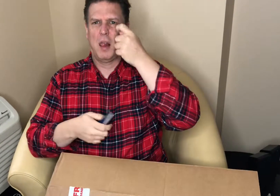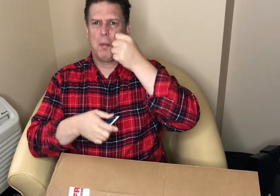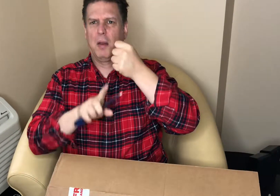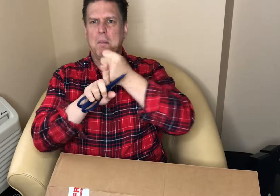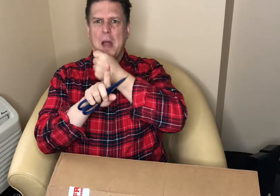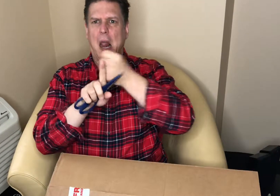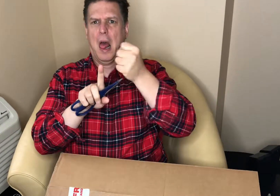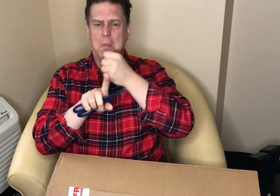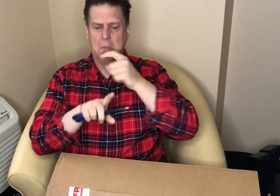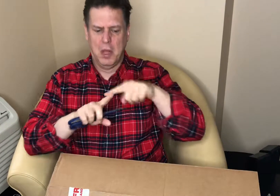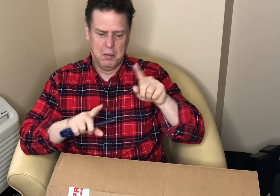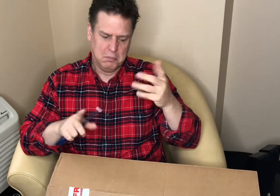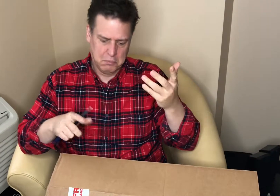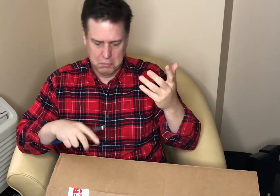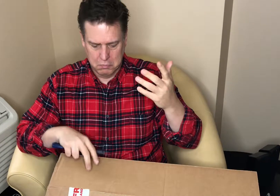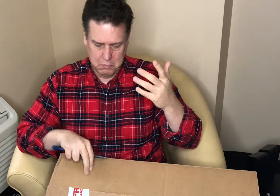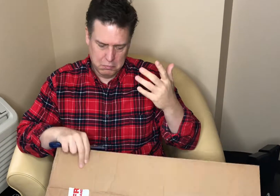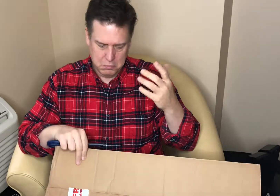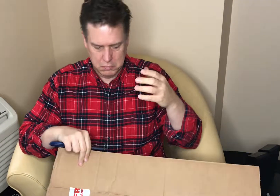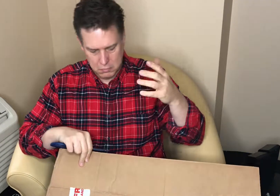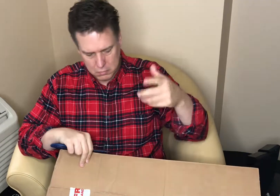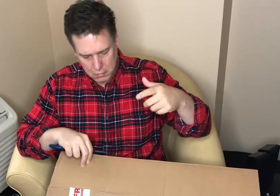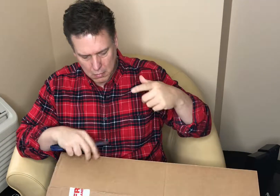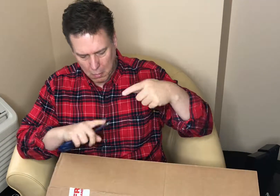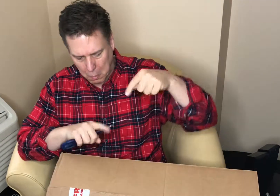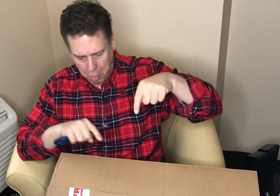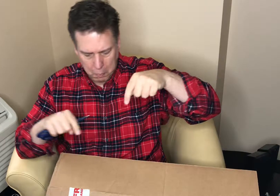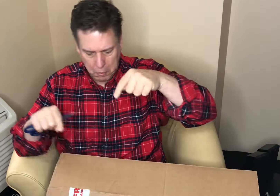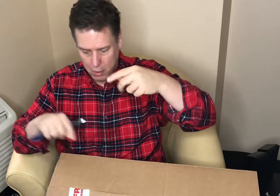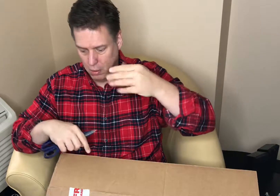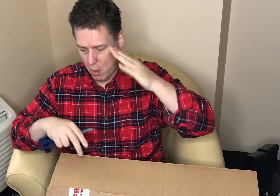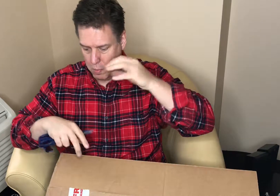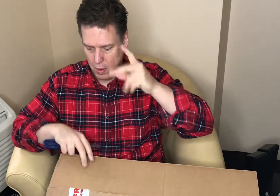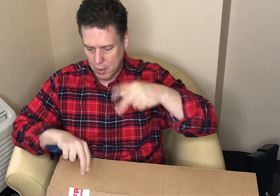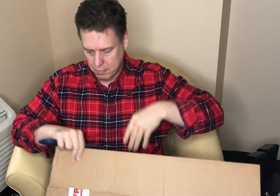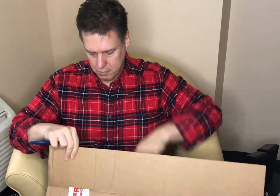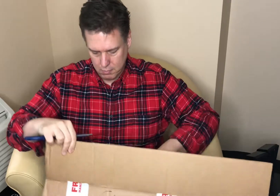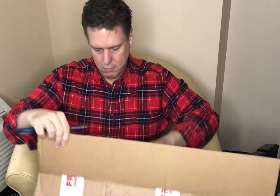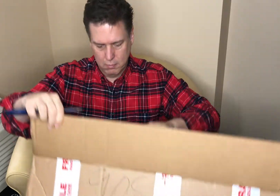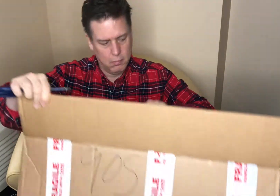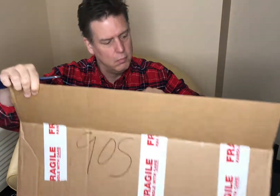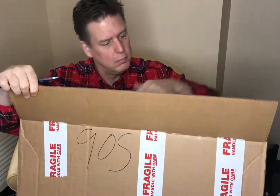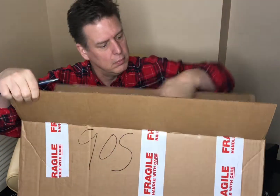also the box is a bit beat up here and there I hope it's okay